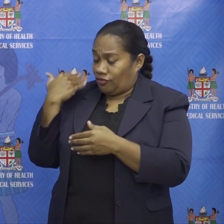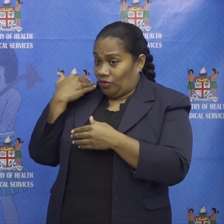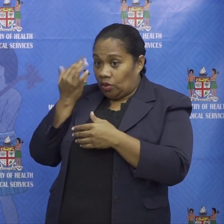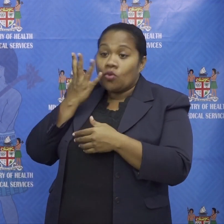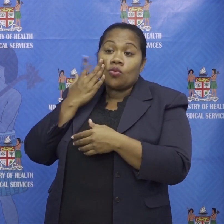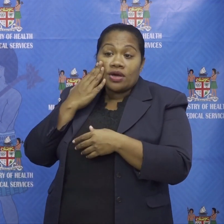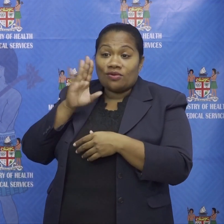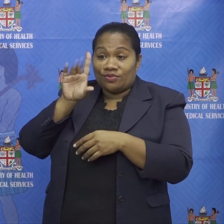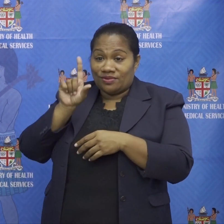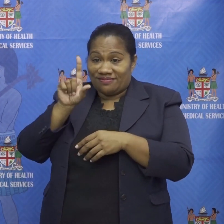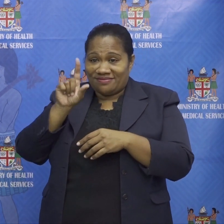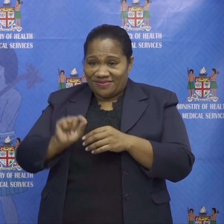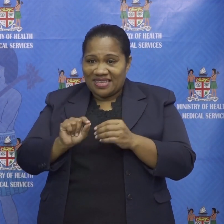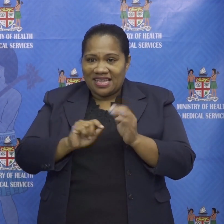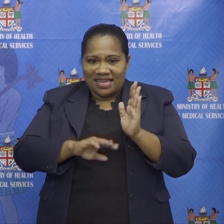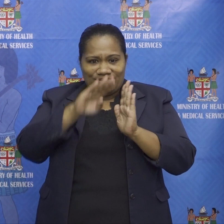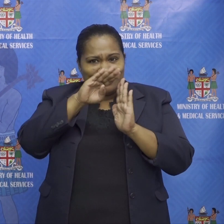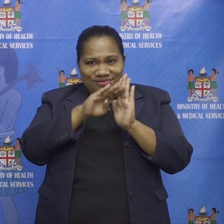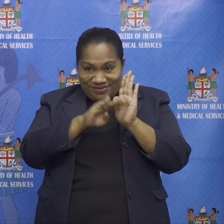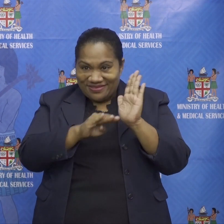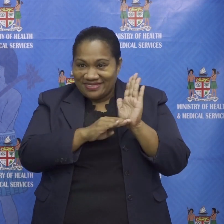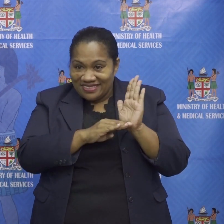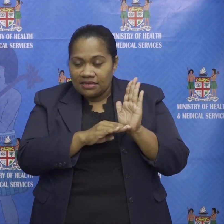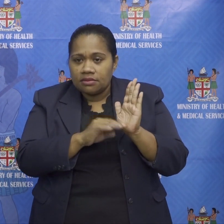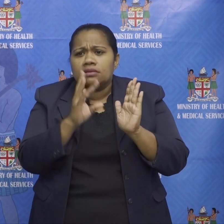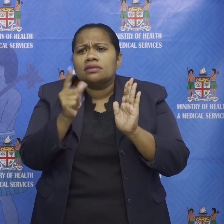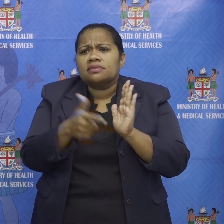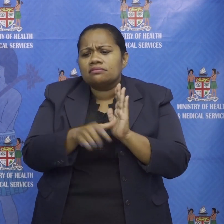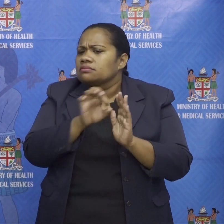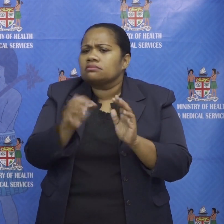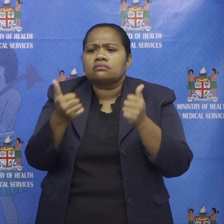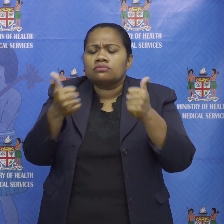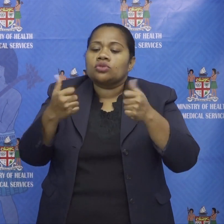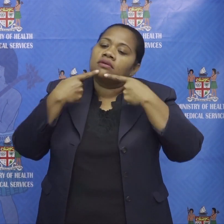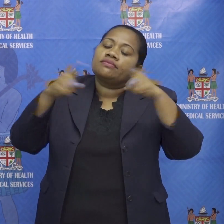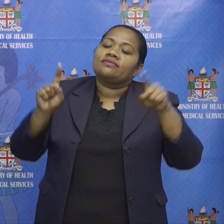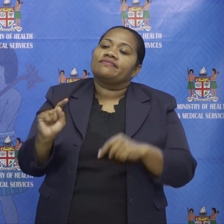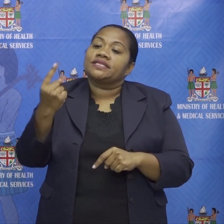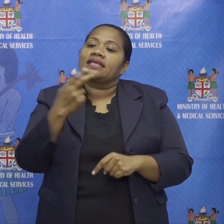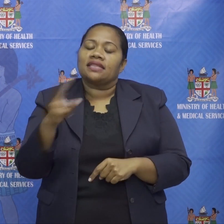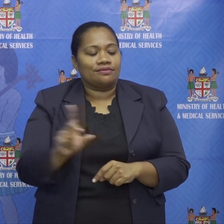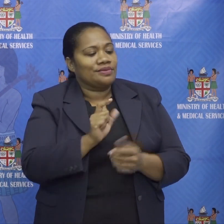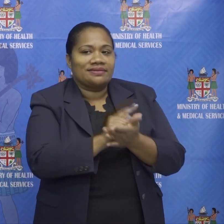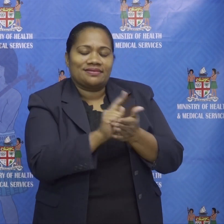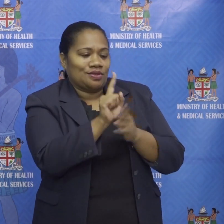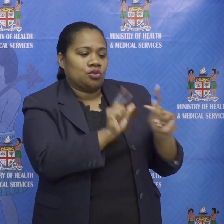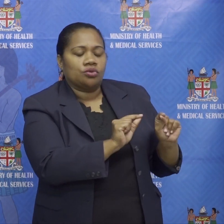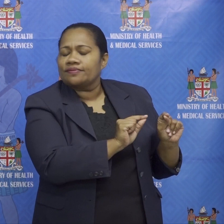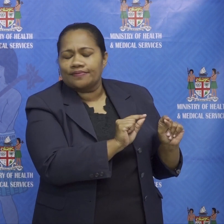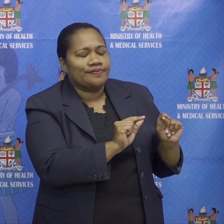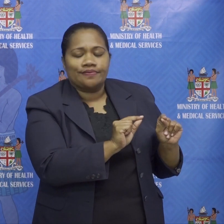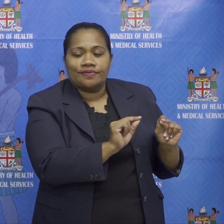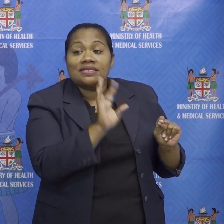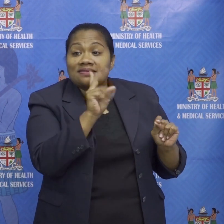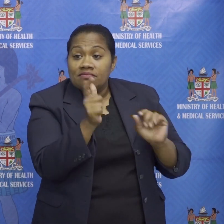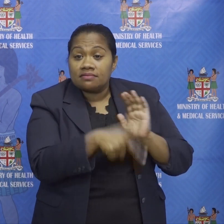measure uh sometimes it's not good to have to say it first and then we do it sometimes it's better